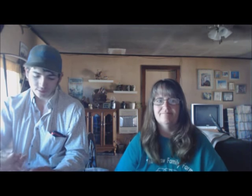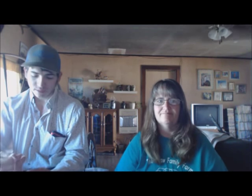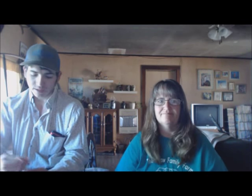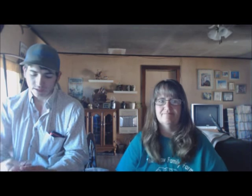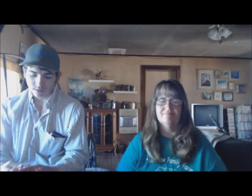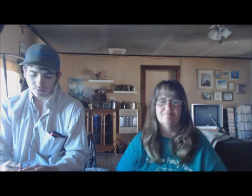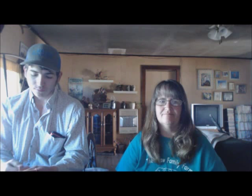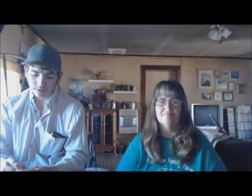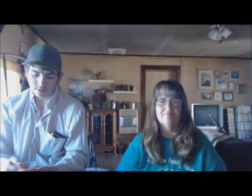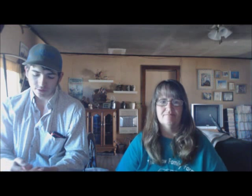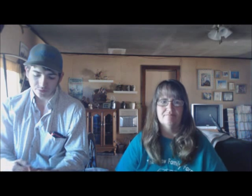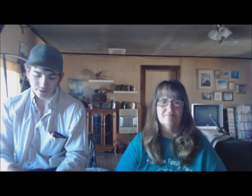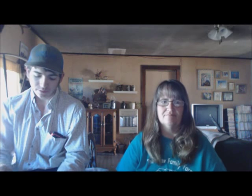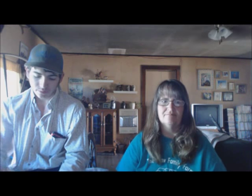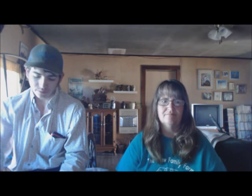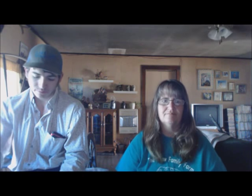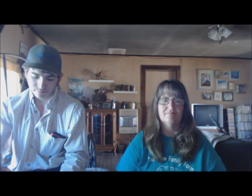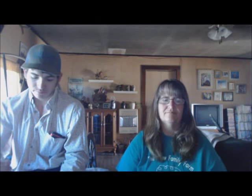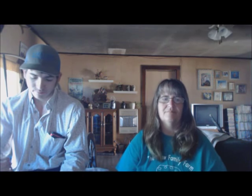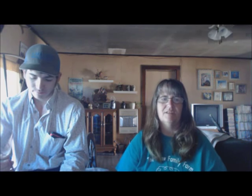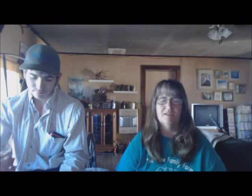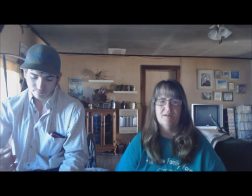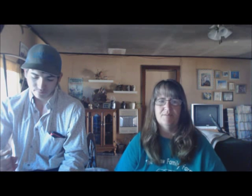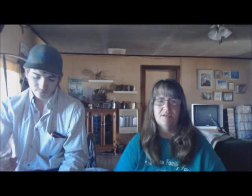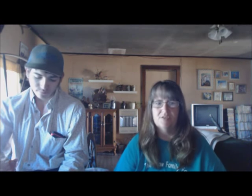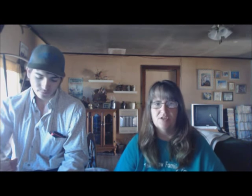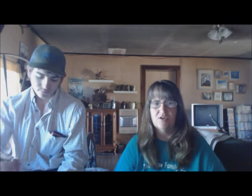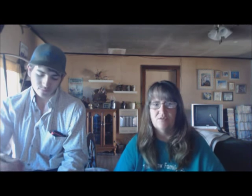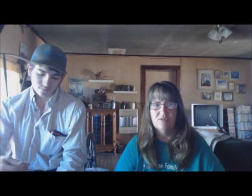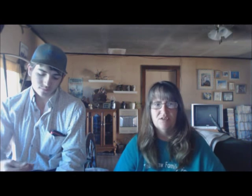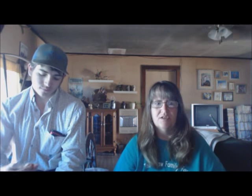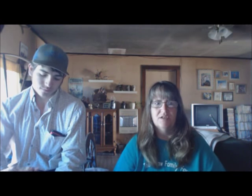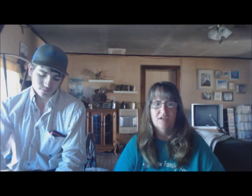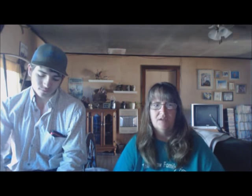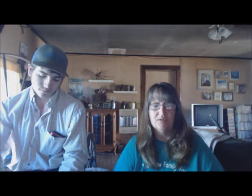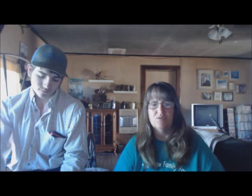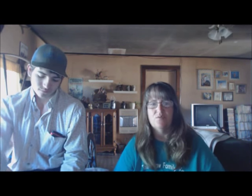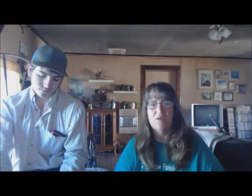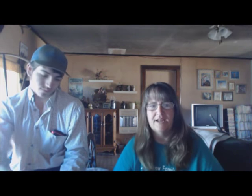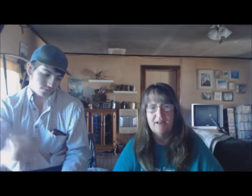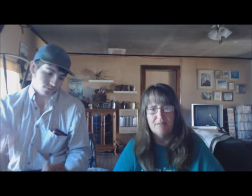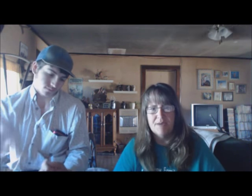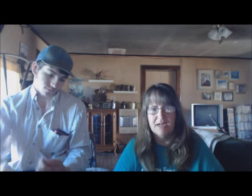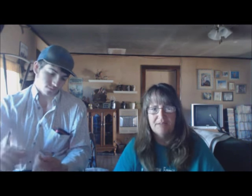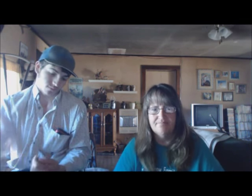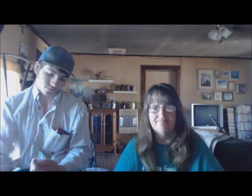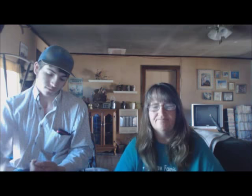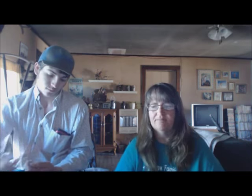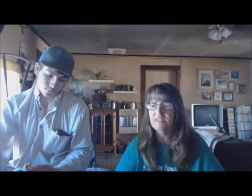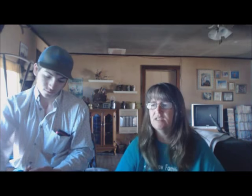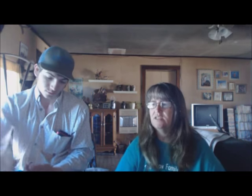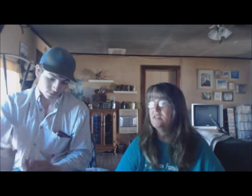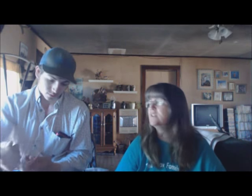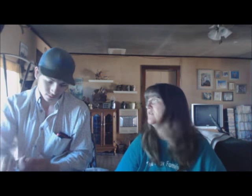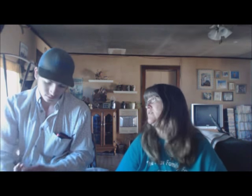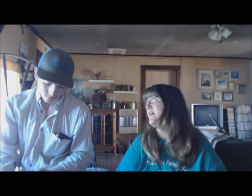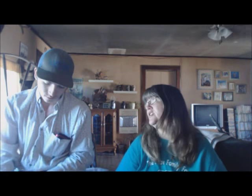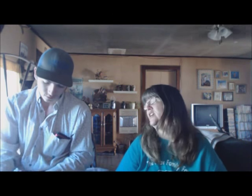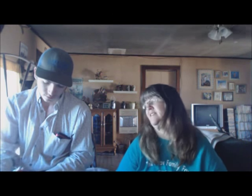Somebody come from there and knew Halloween. Yep, and so, he was one out of the money. So, no paycheck